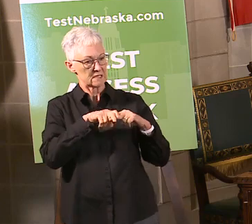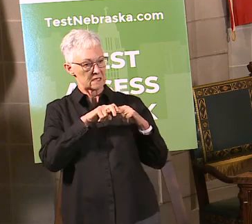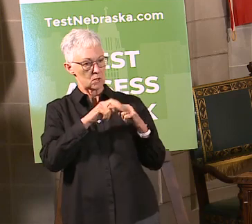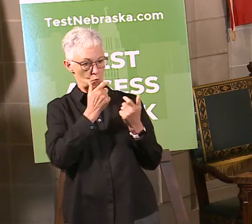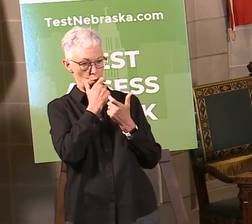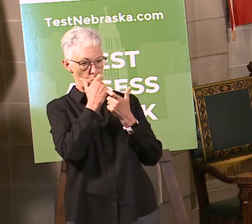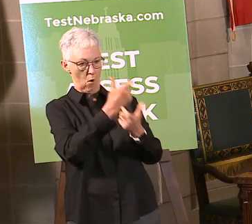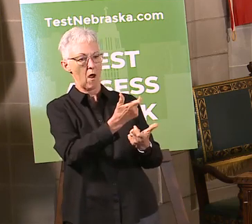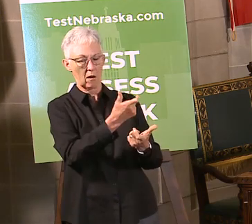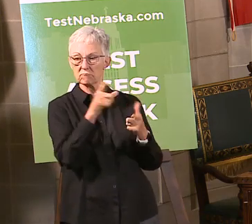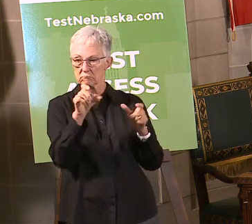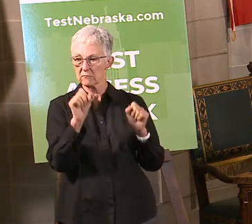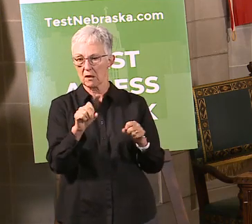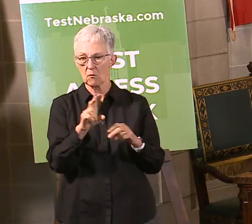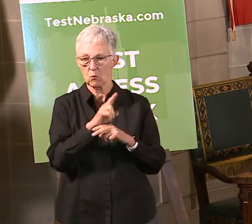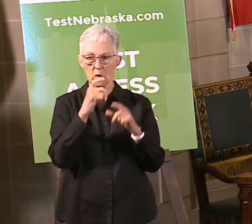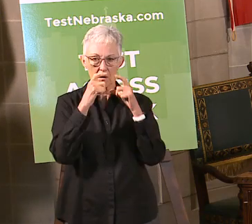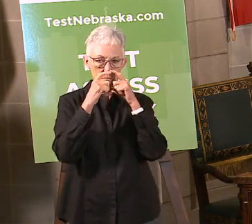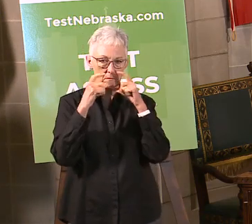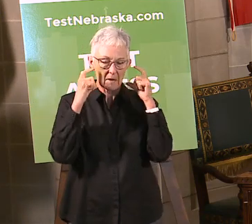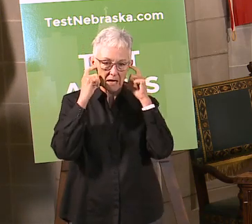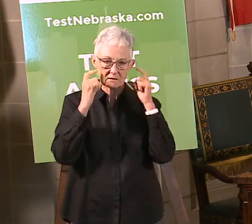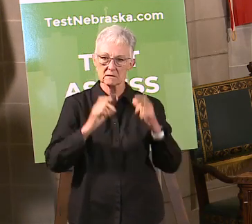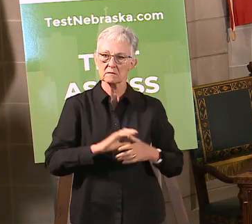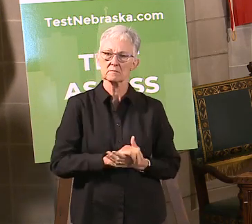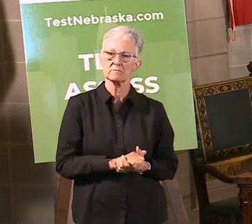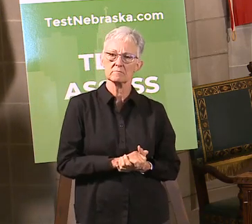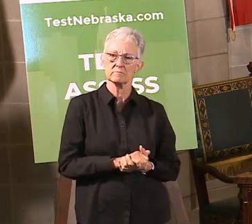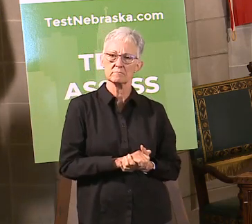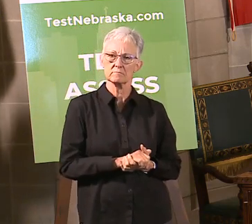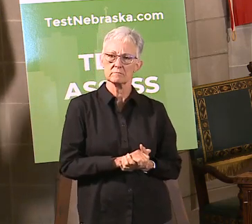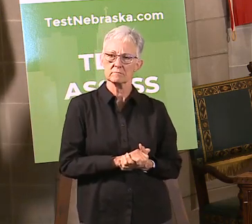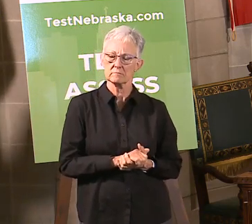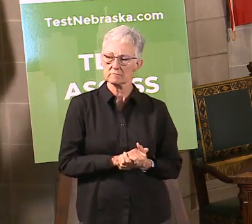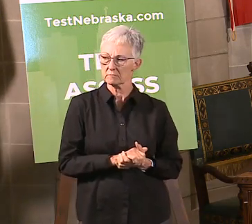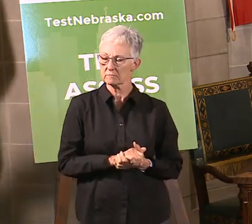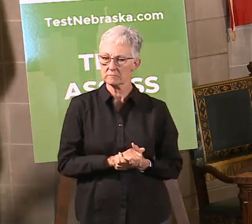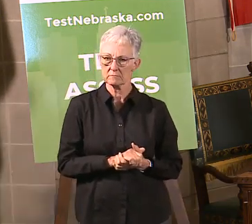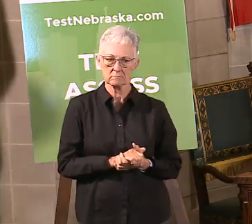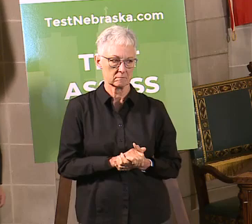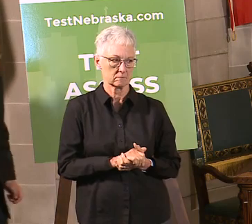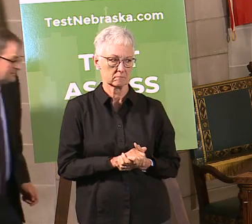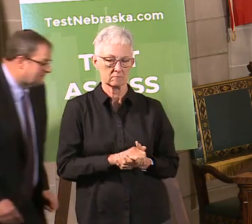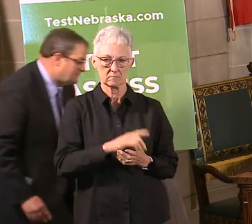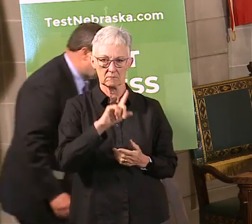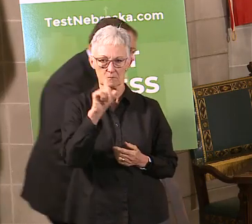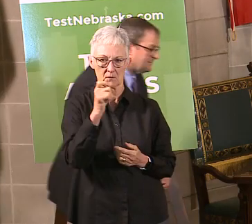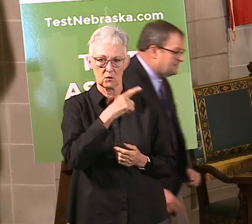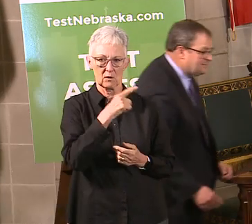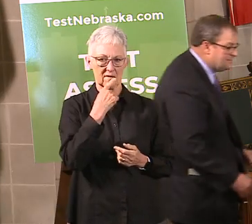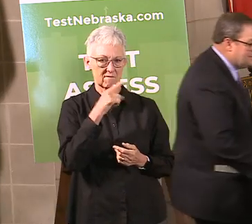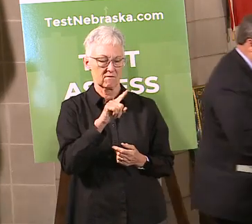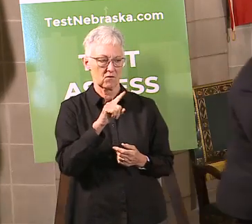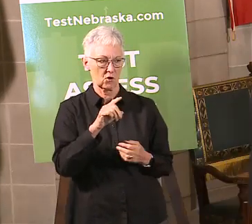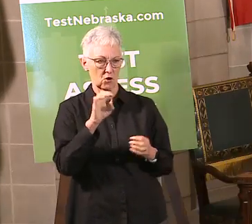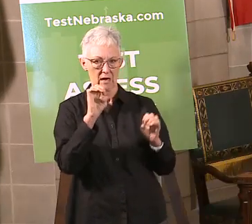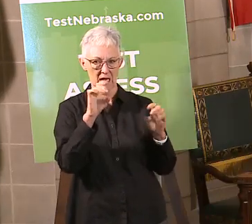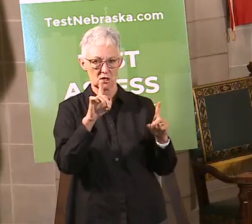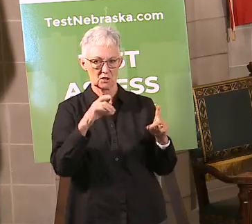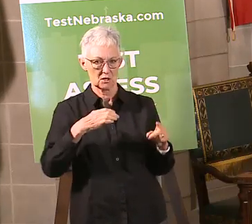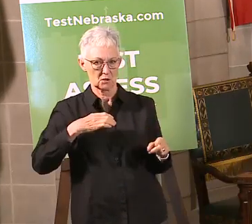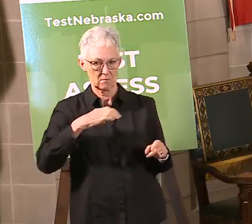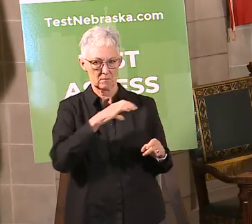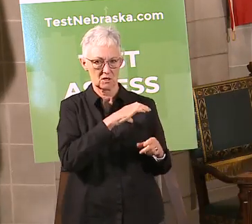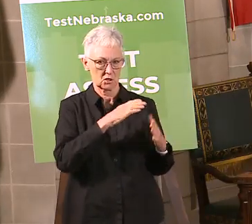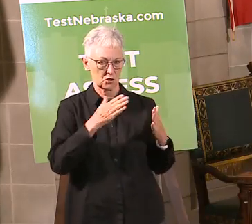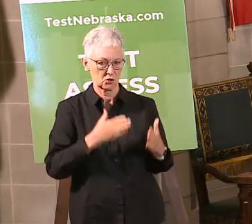certainly would be possible to do that. Yeah, Lee. Question for Commissioner, if you don't mind. This might be more targeted to an NSA member, but I'm